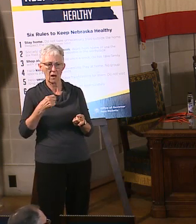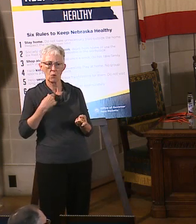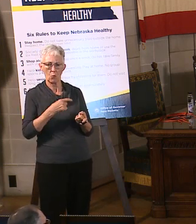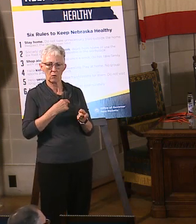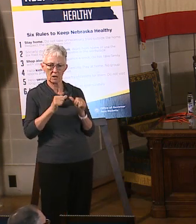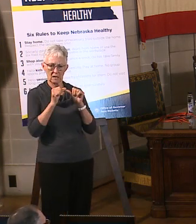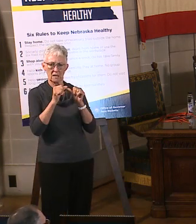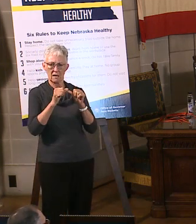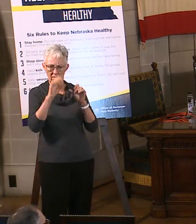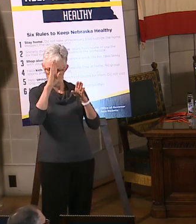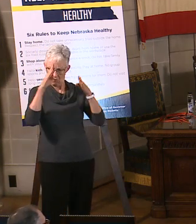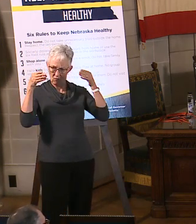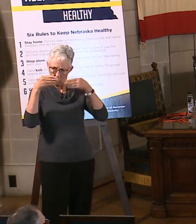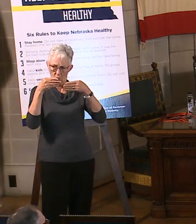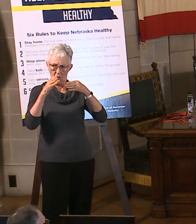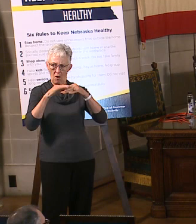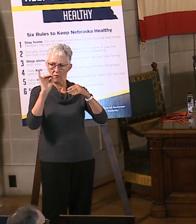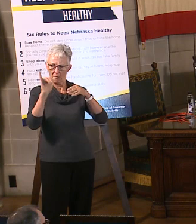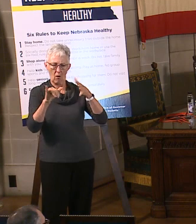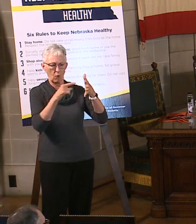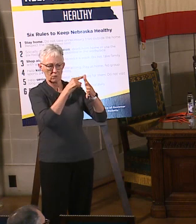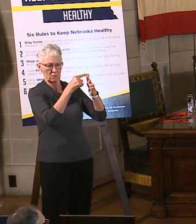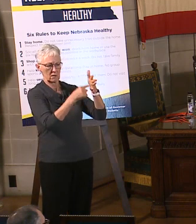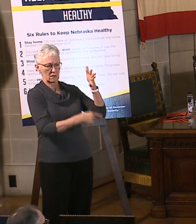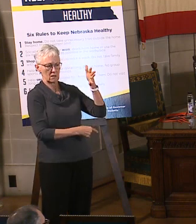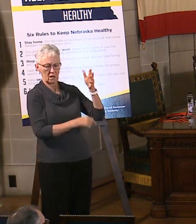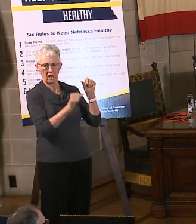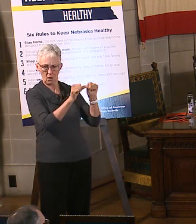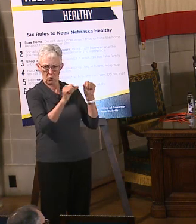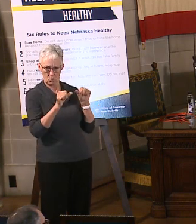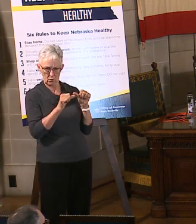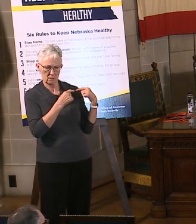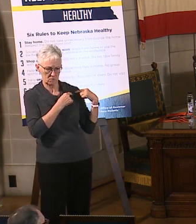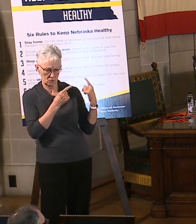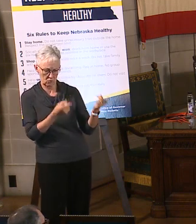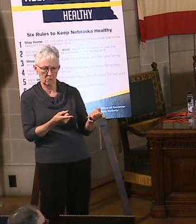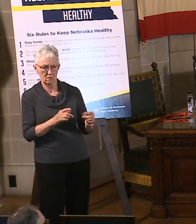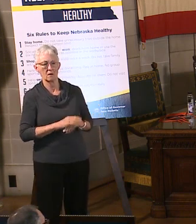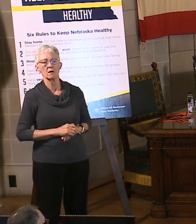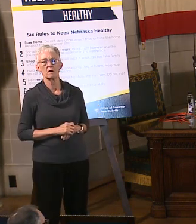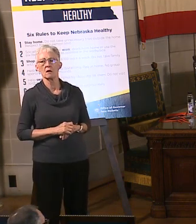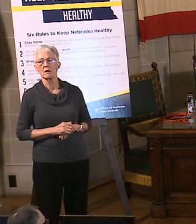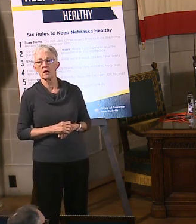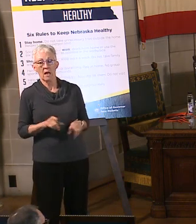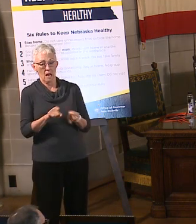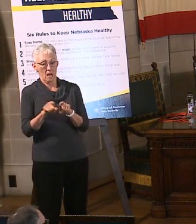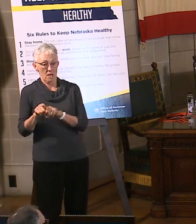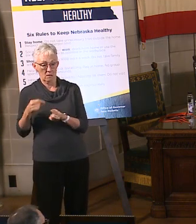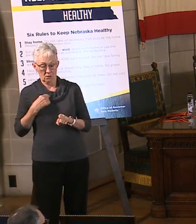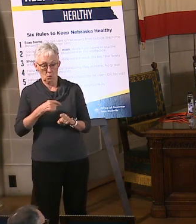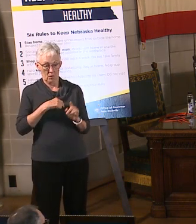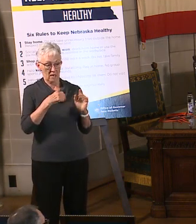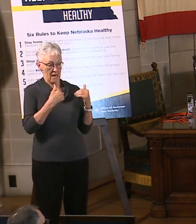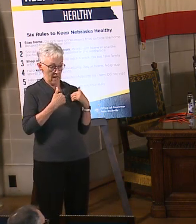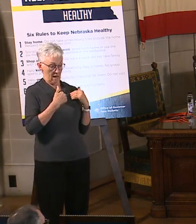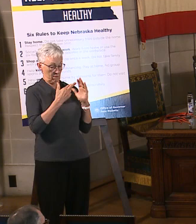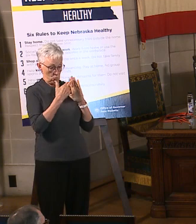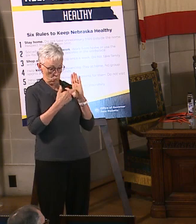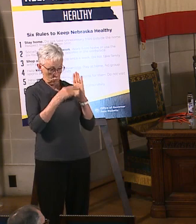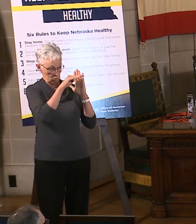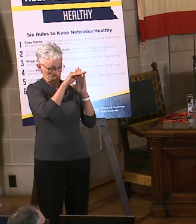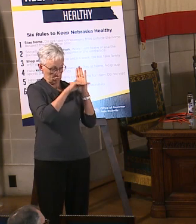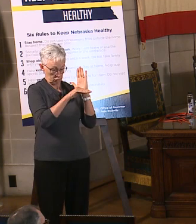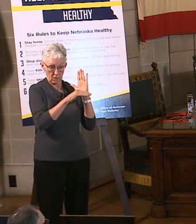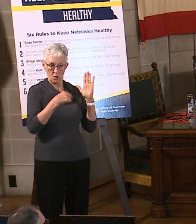fighting the coronavirus. And then, as we loosen, continuing to work these issues as we go forward, as we loosen those restrictions.